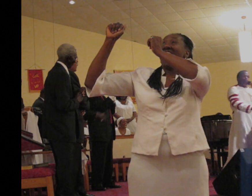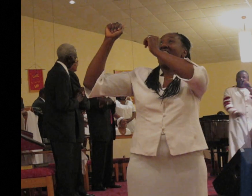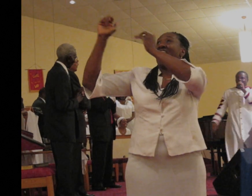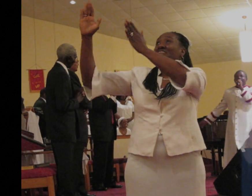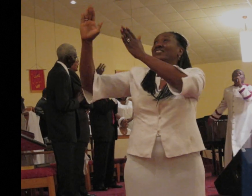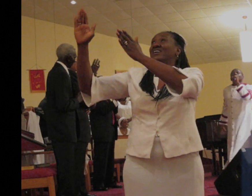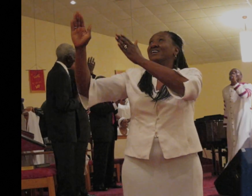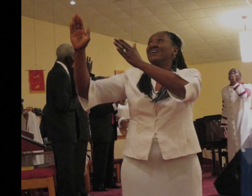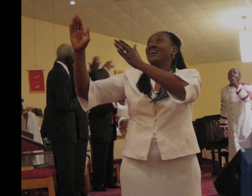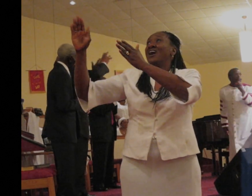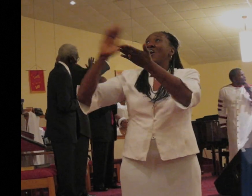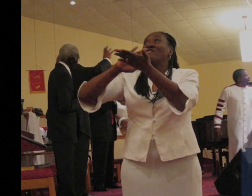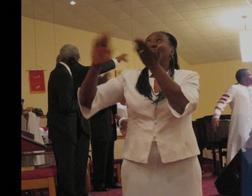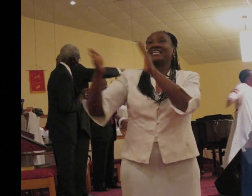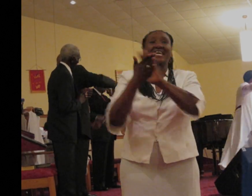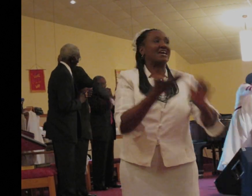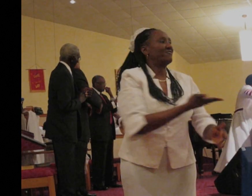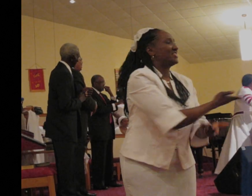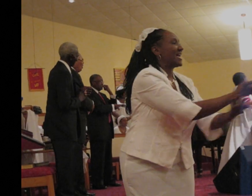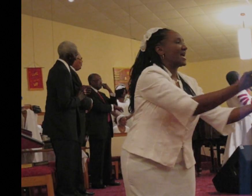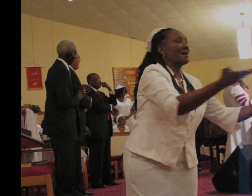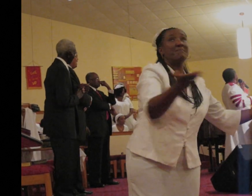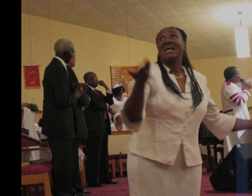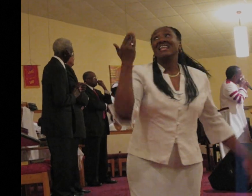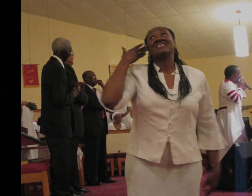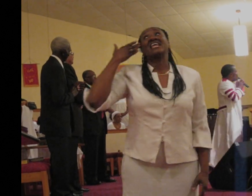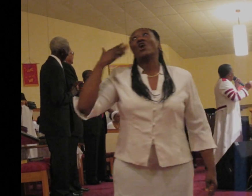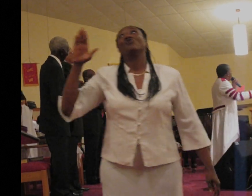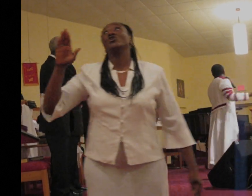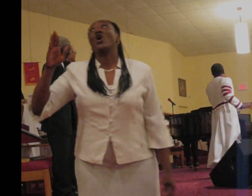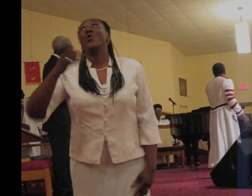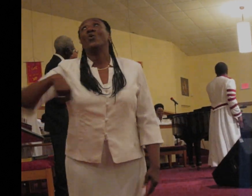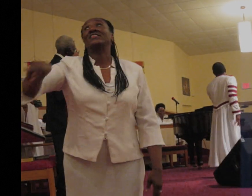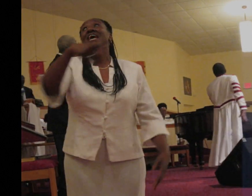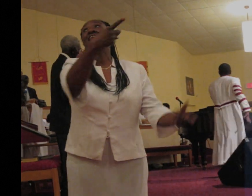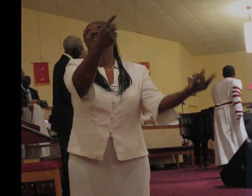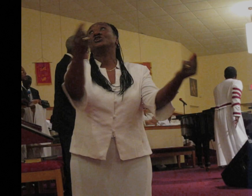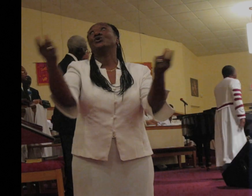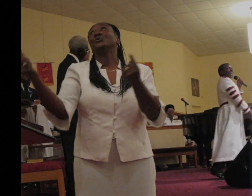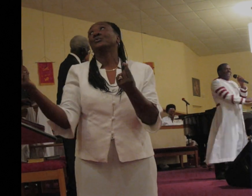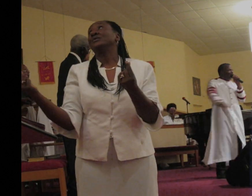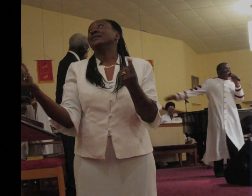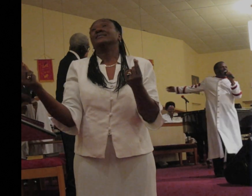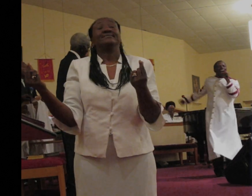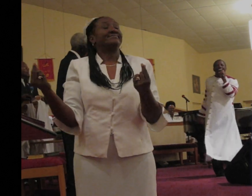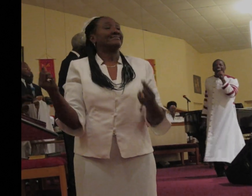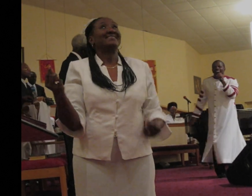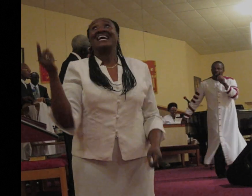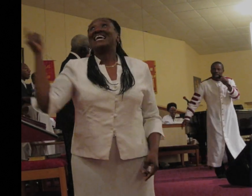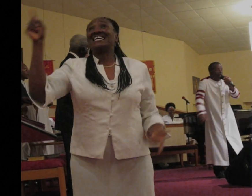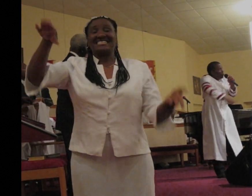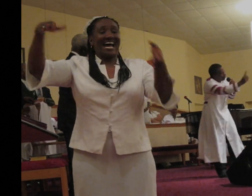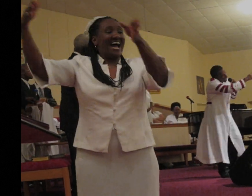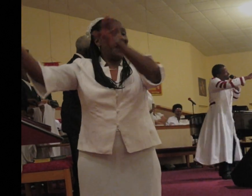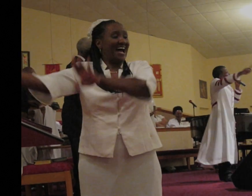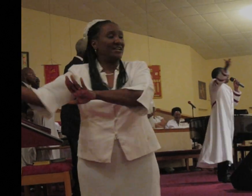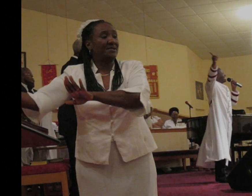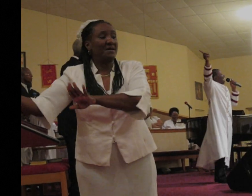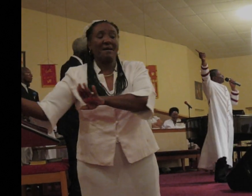Forgive them. For they know not what they do. He died. But I shall not